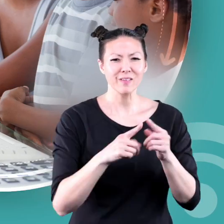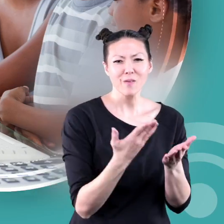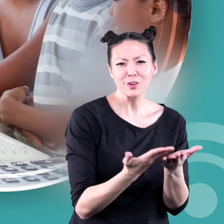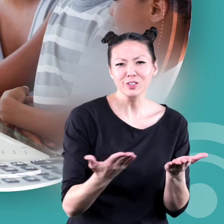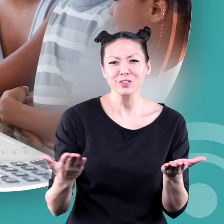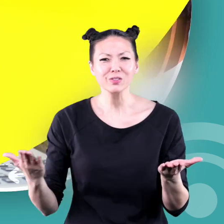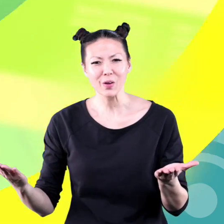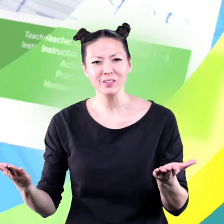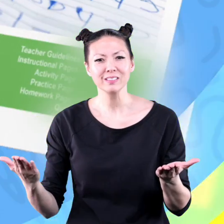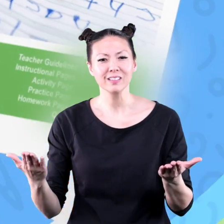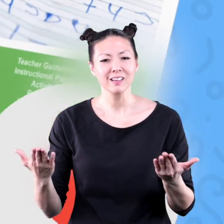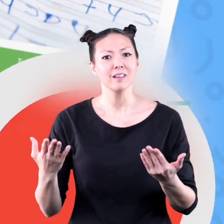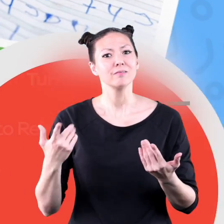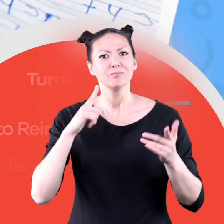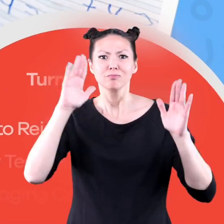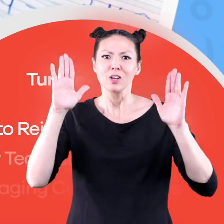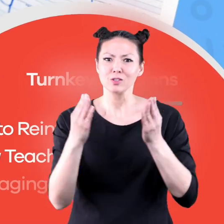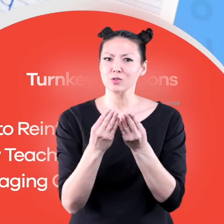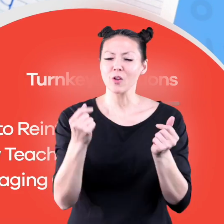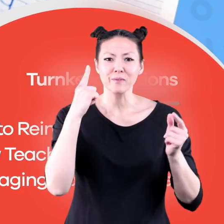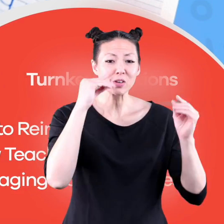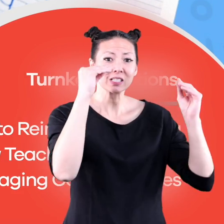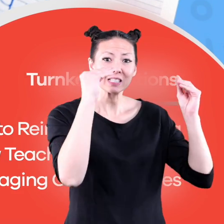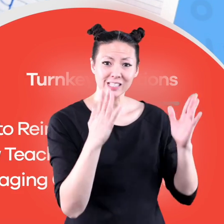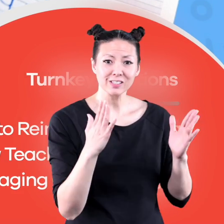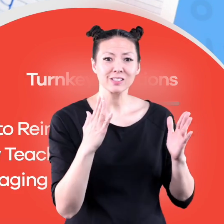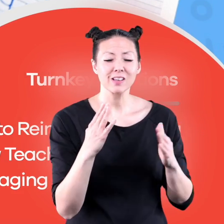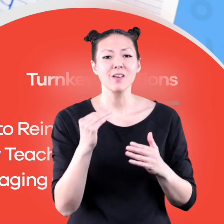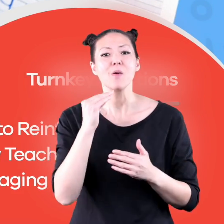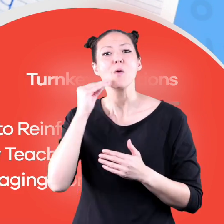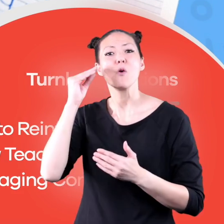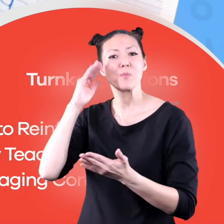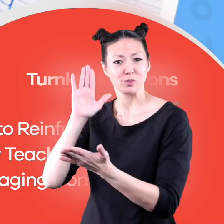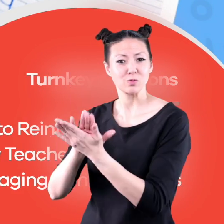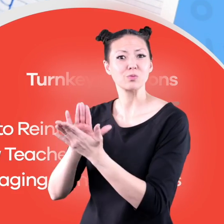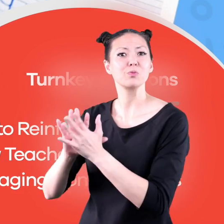resources and turnkey solutions for teachers and homeschoolers